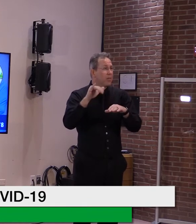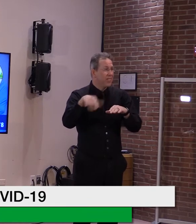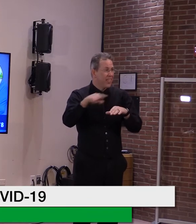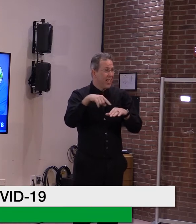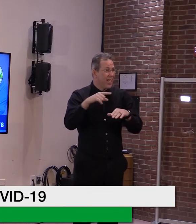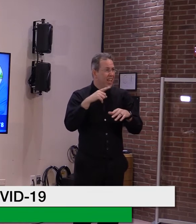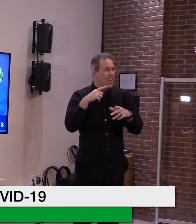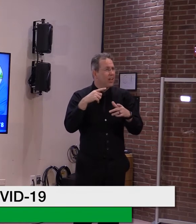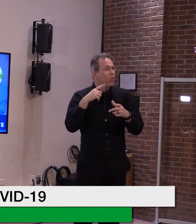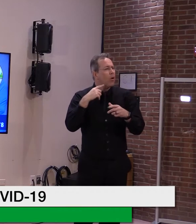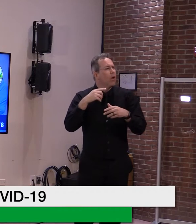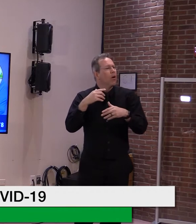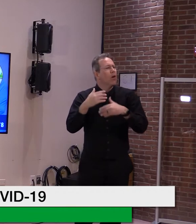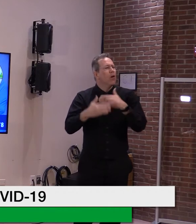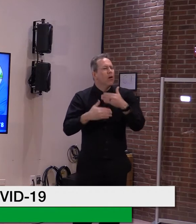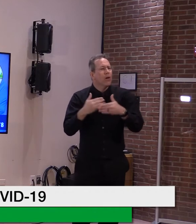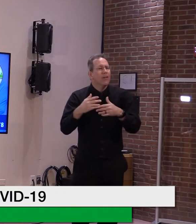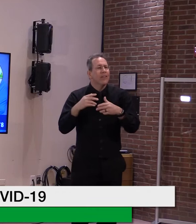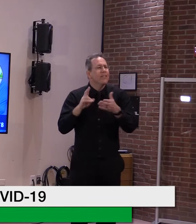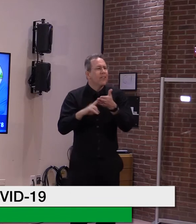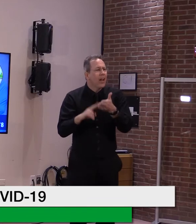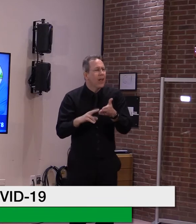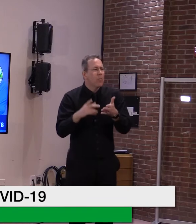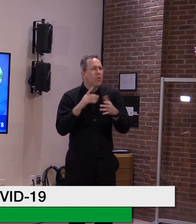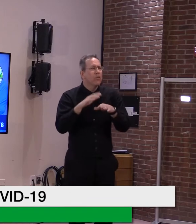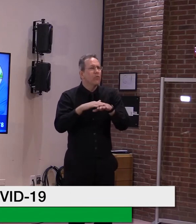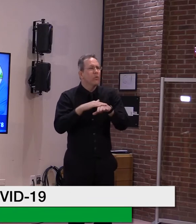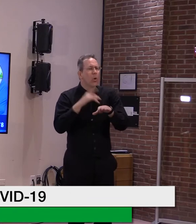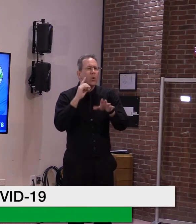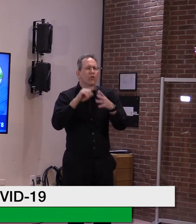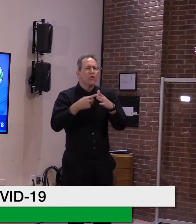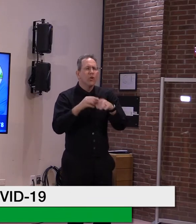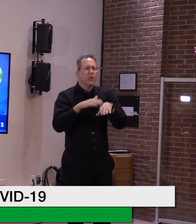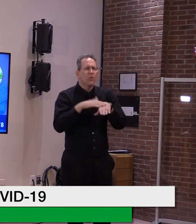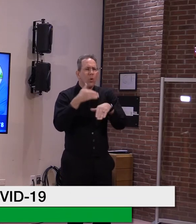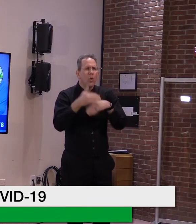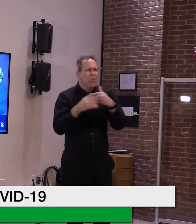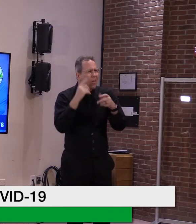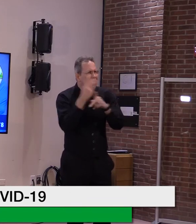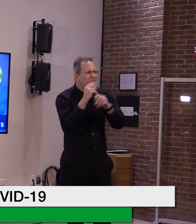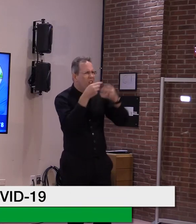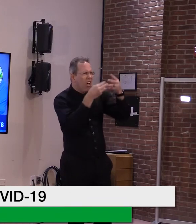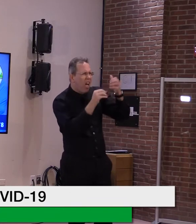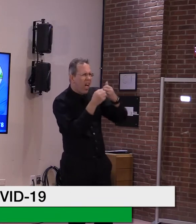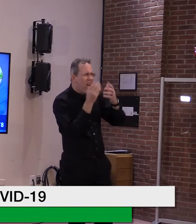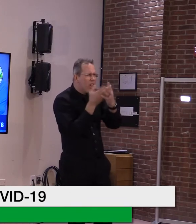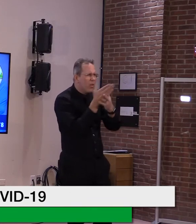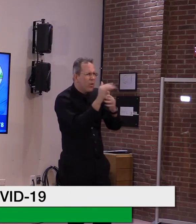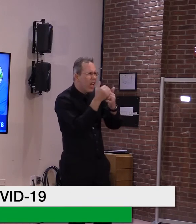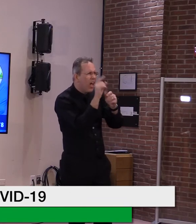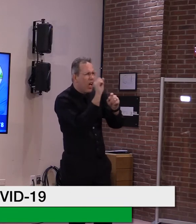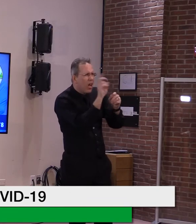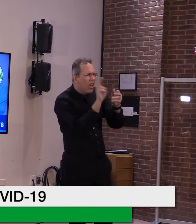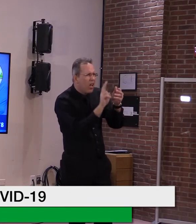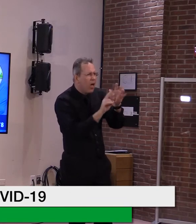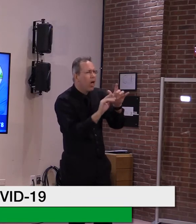And maybe for Dr. Levine, some people are pushing back on the travel guidance that's been issued by CDC.